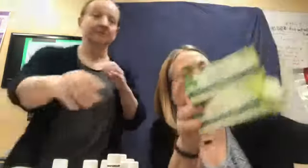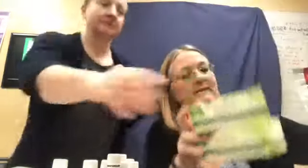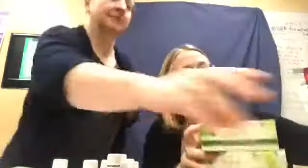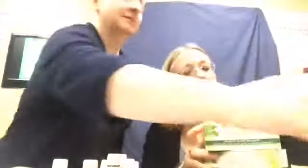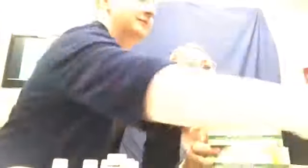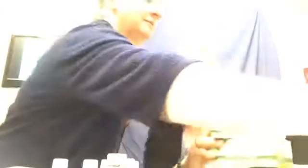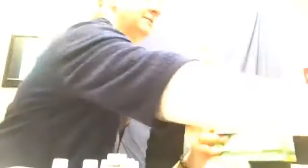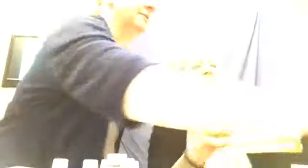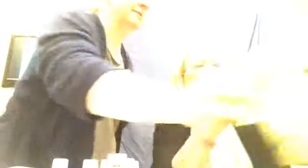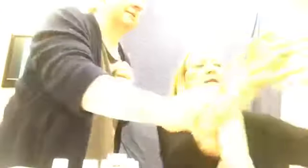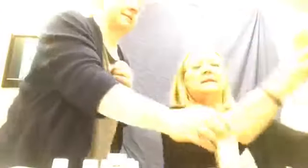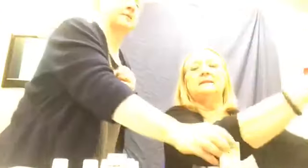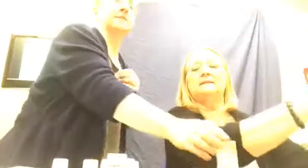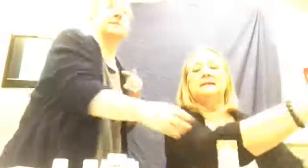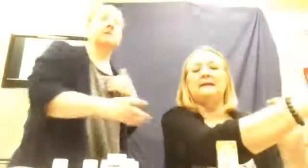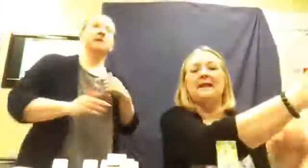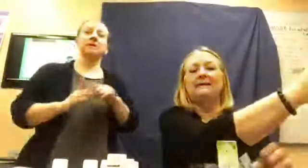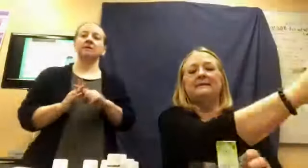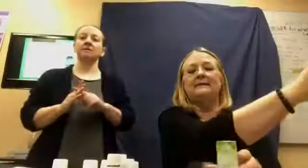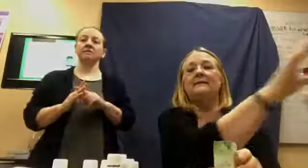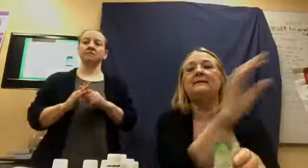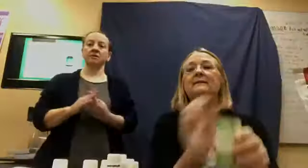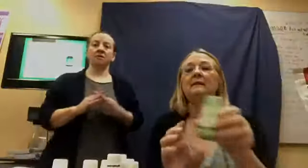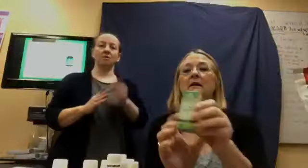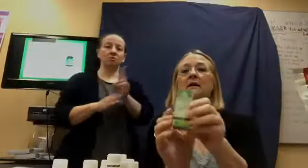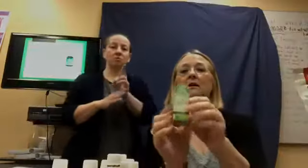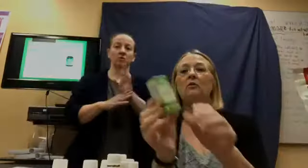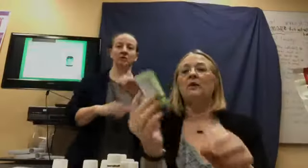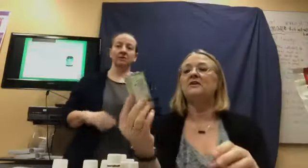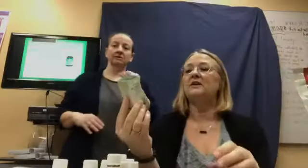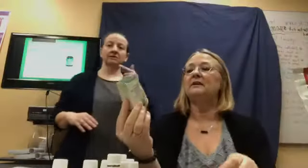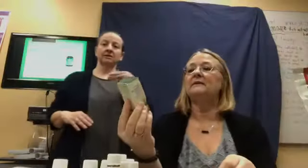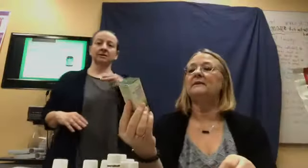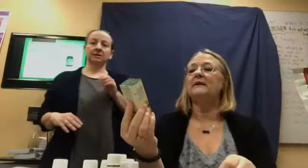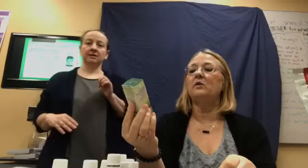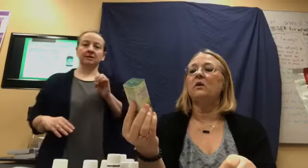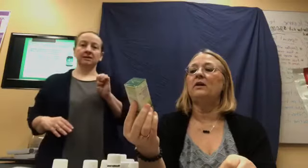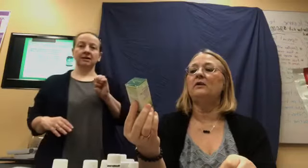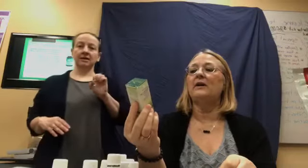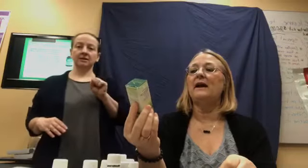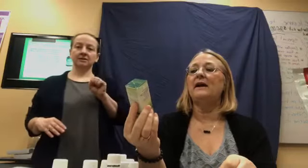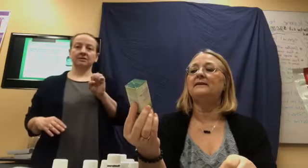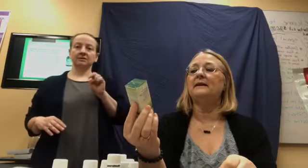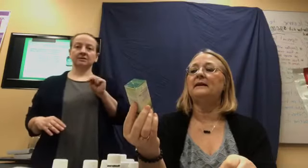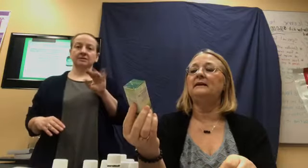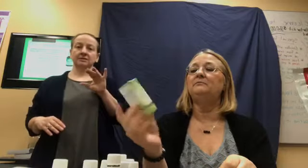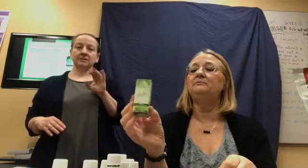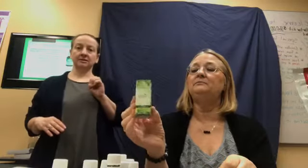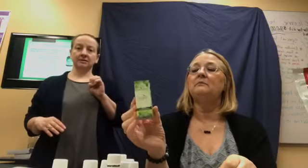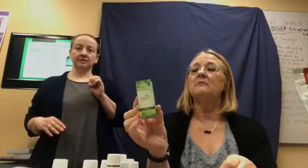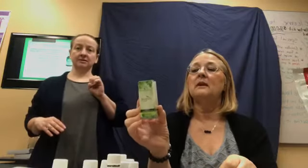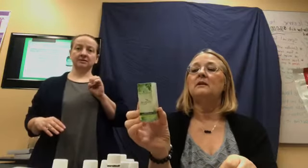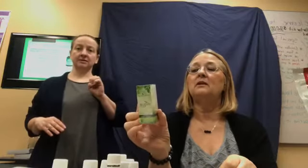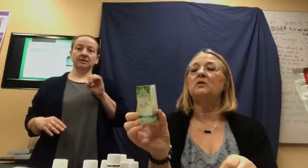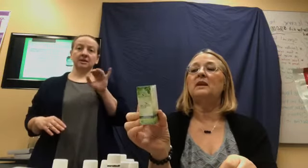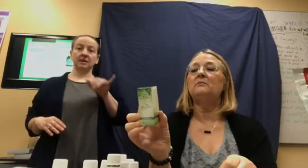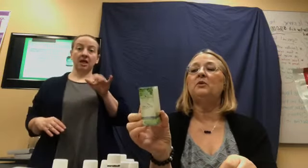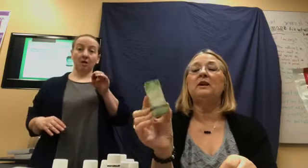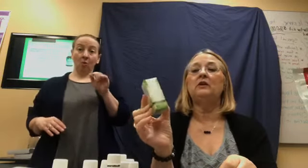start using the Sleek Essence, which is an oil that, um, you can put in